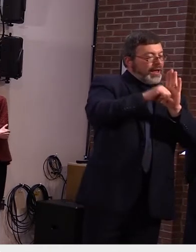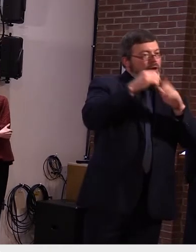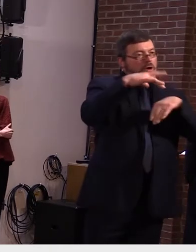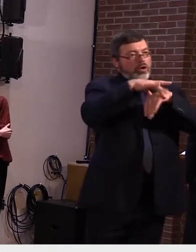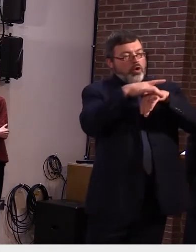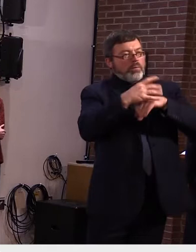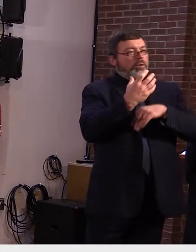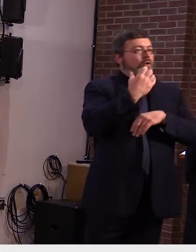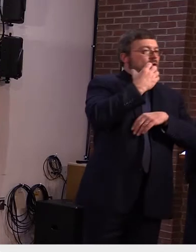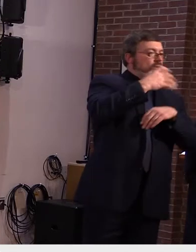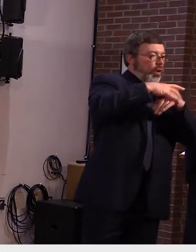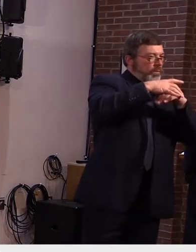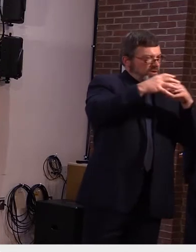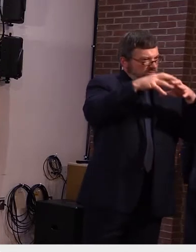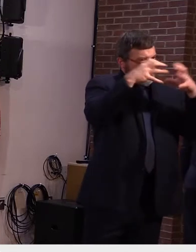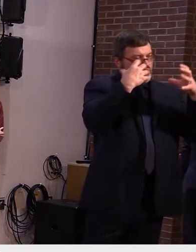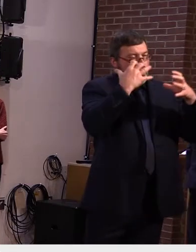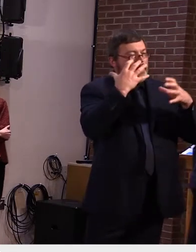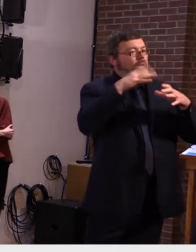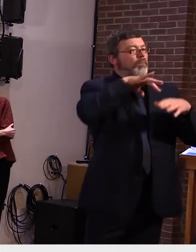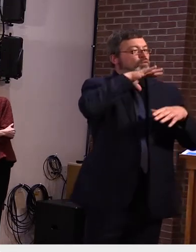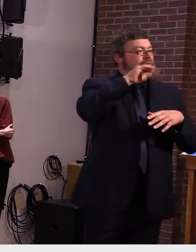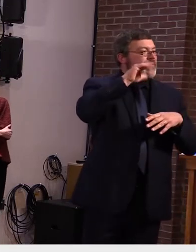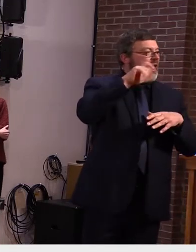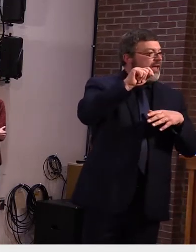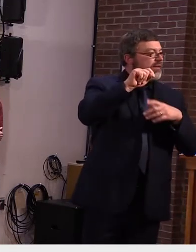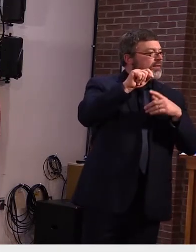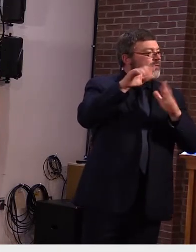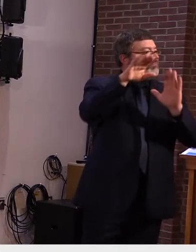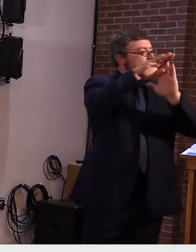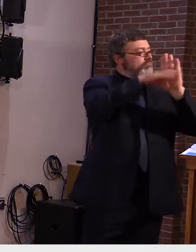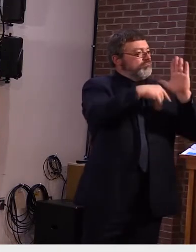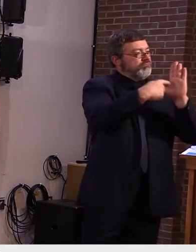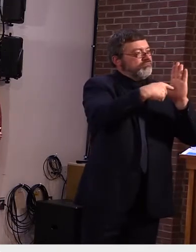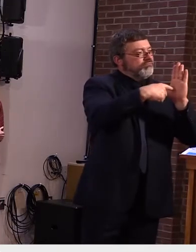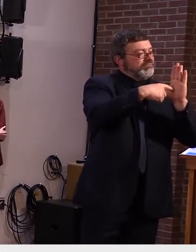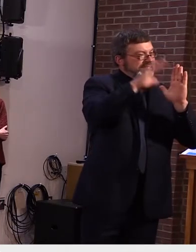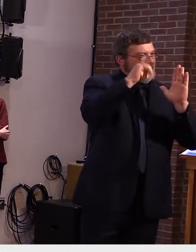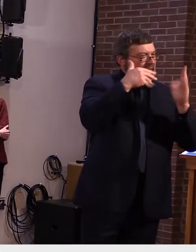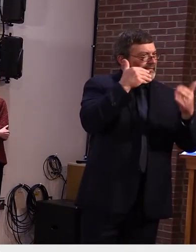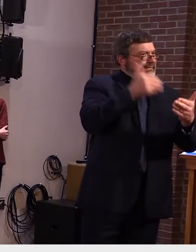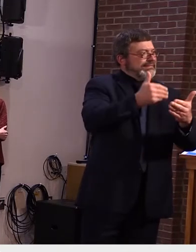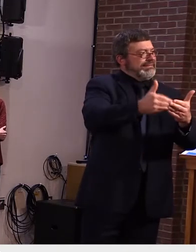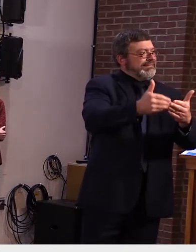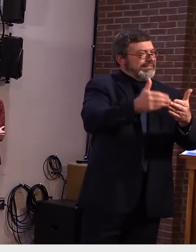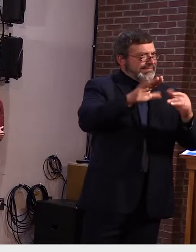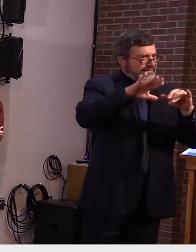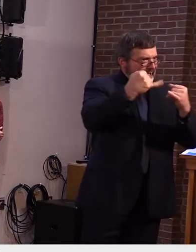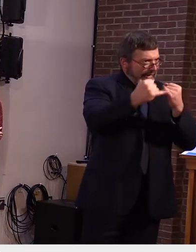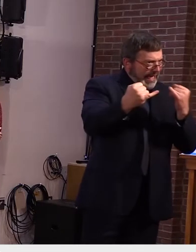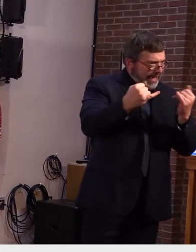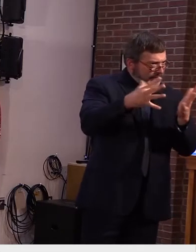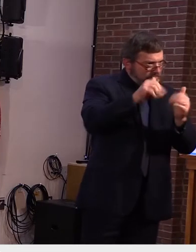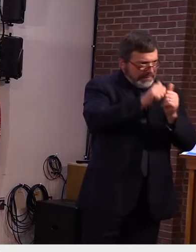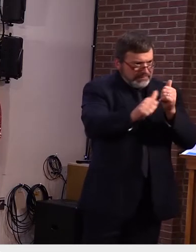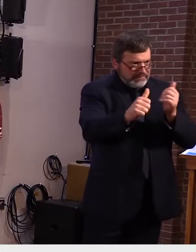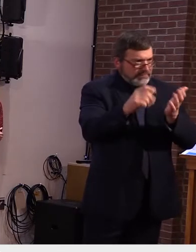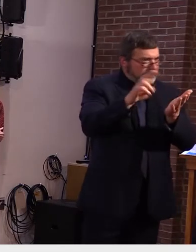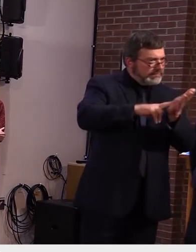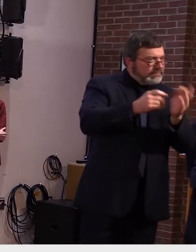appointing the climate council so i'm wondering if you could talk about what progress you can report on where we are and initiatives going forward to meet its uh